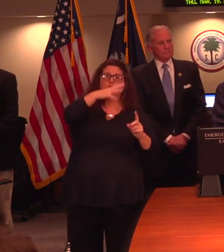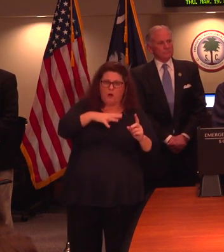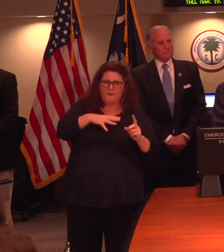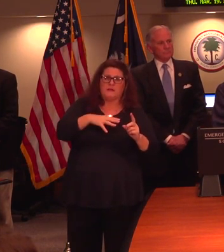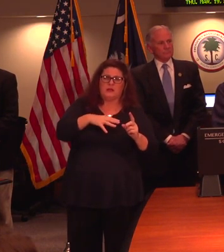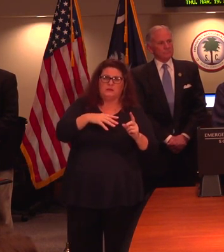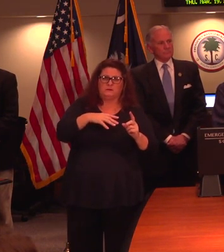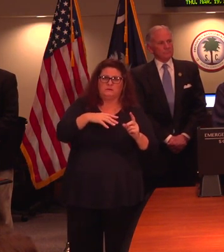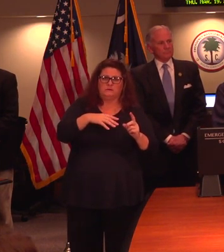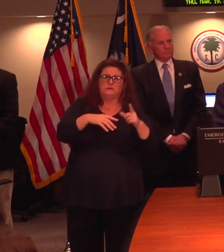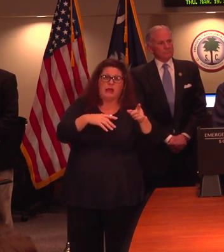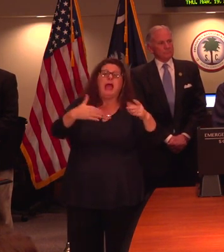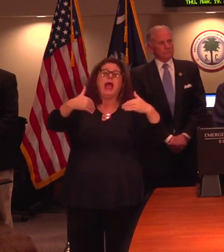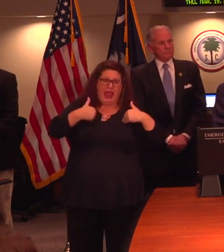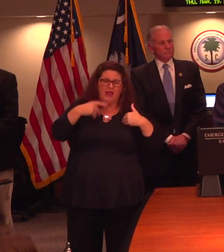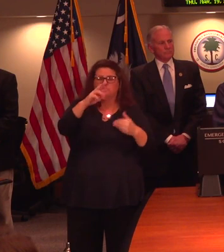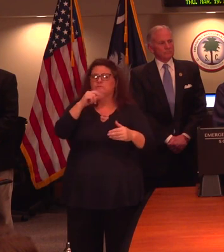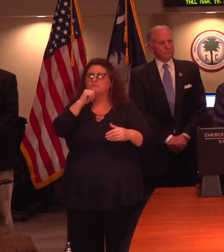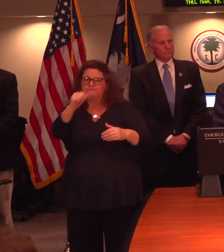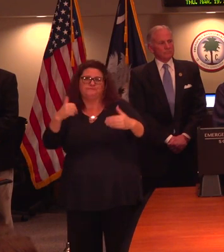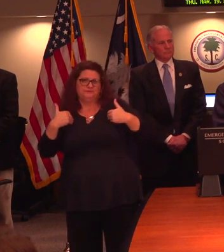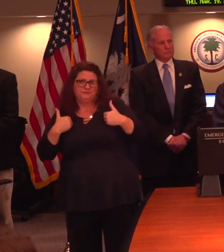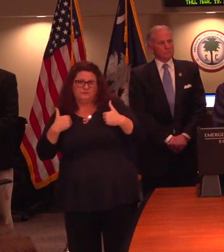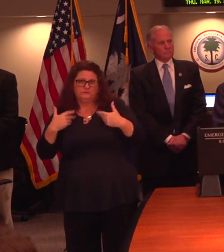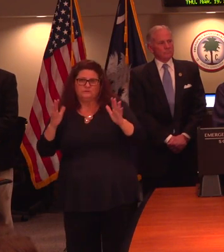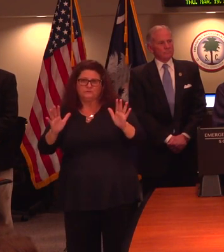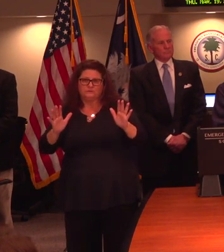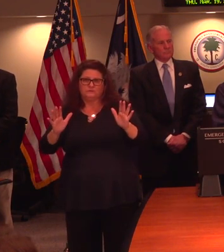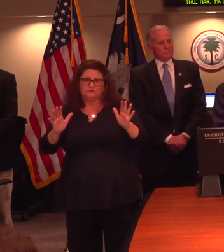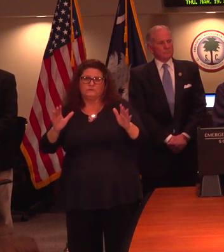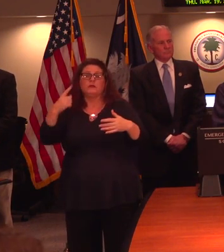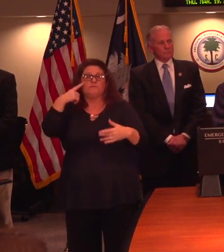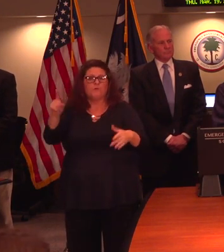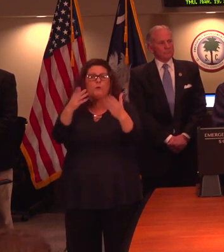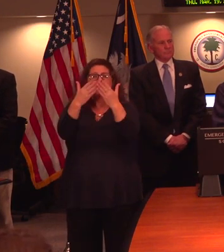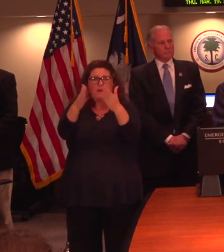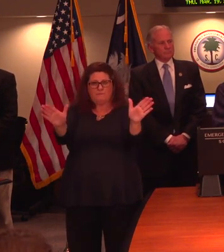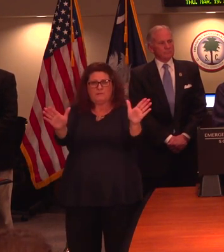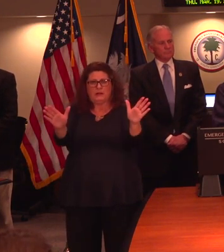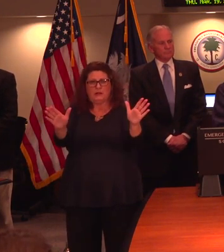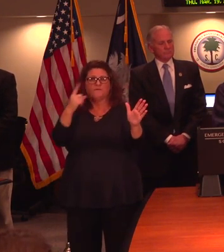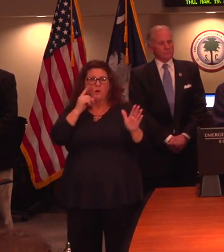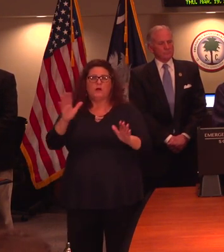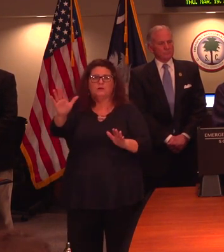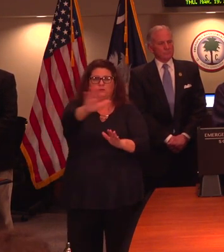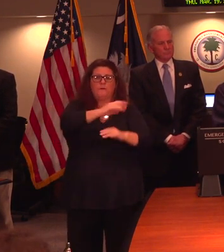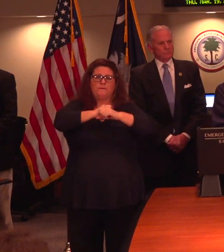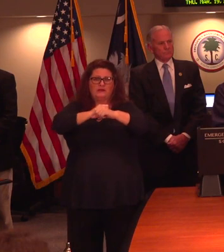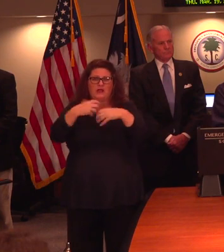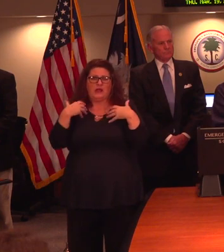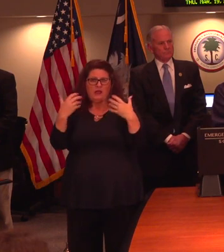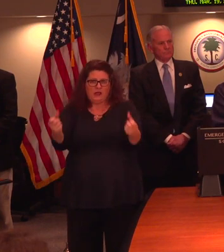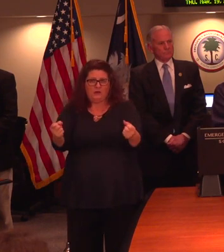public health. And we separate the difference between information that is of public health interest and information that is